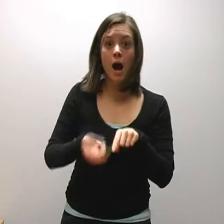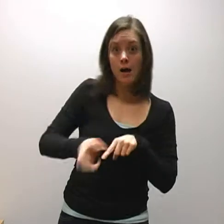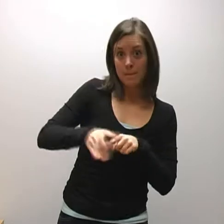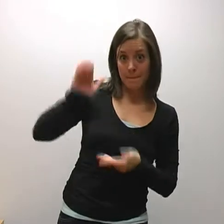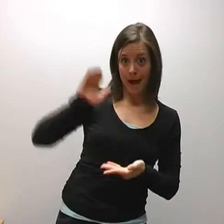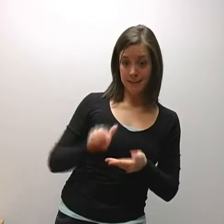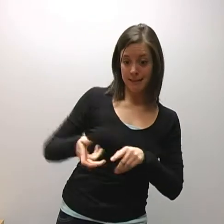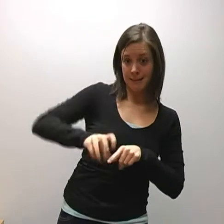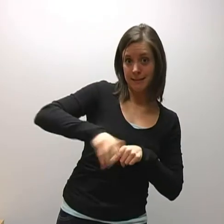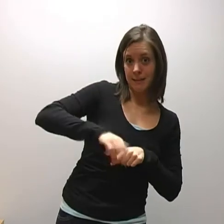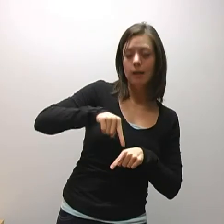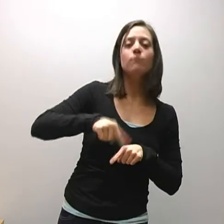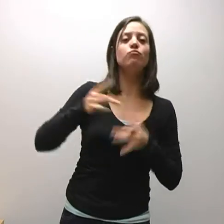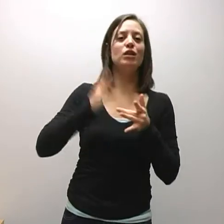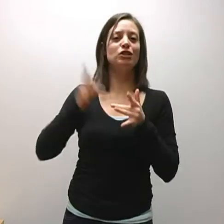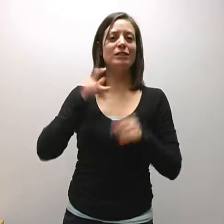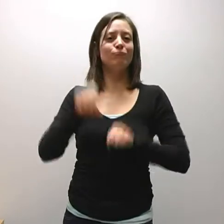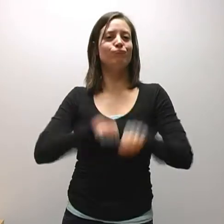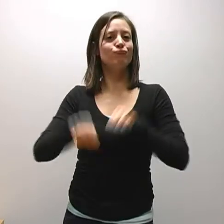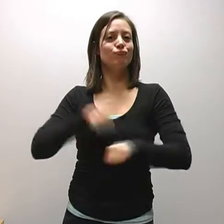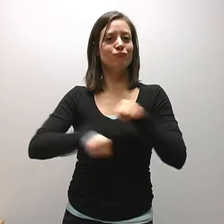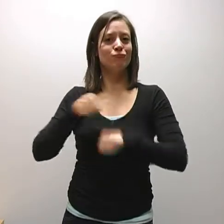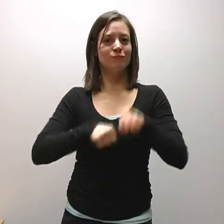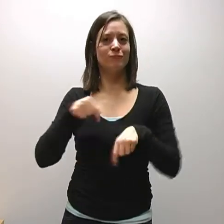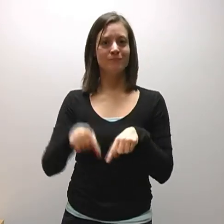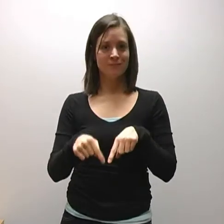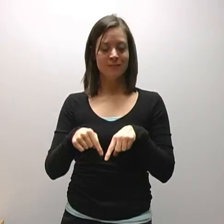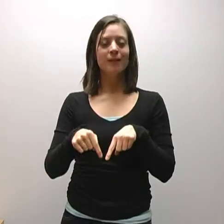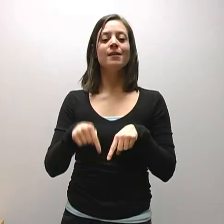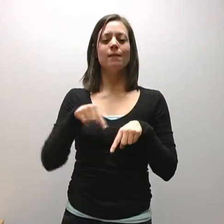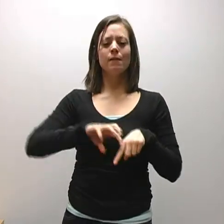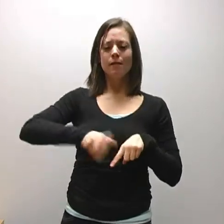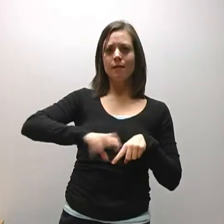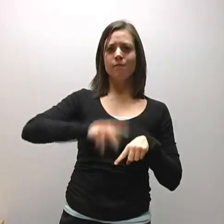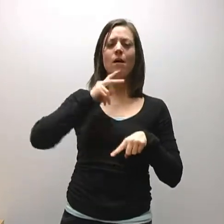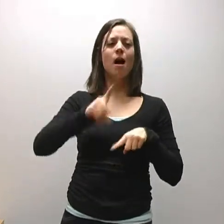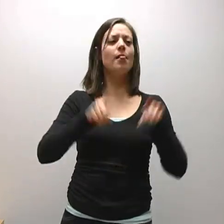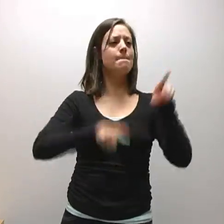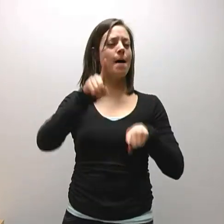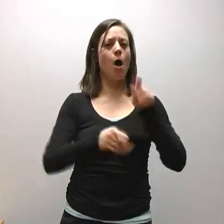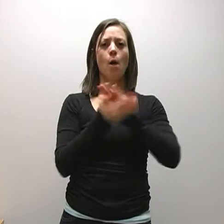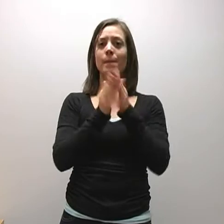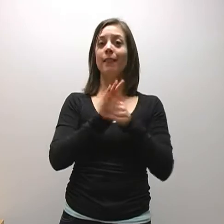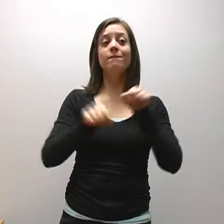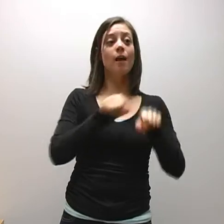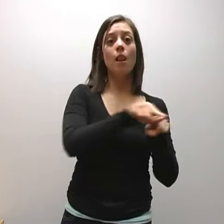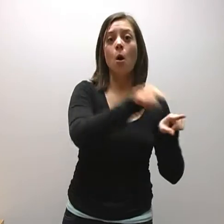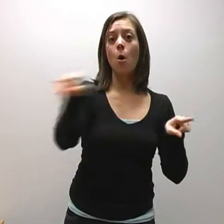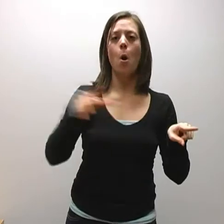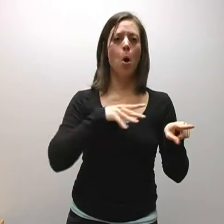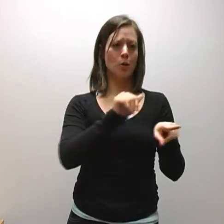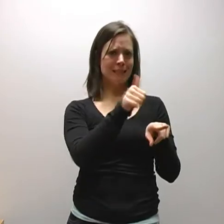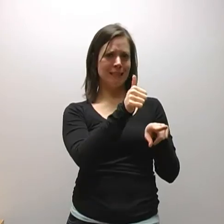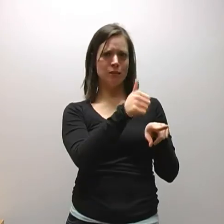to speak myself. I'm to speak